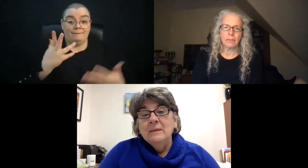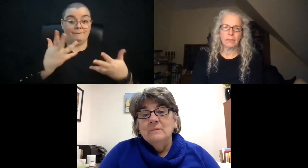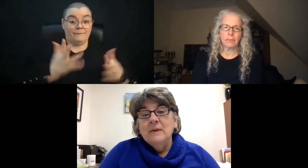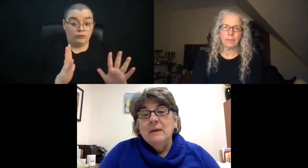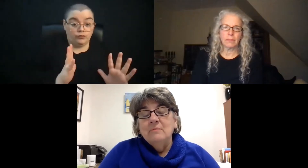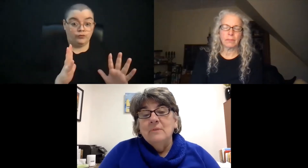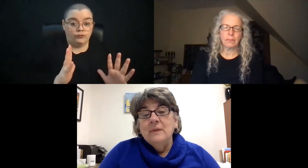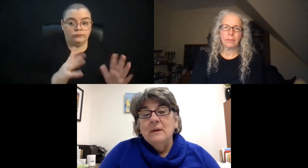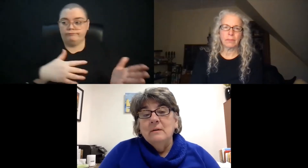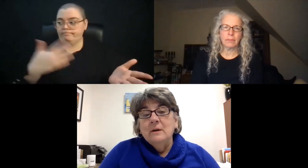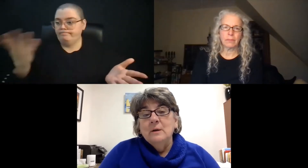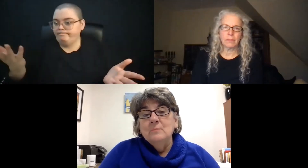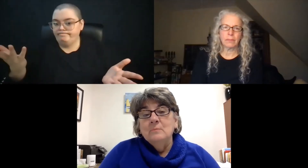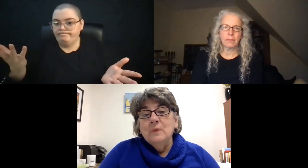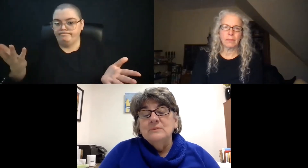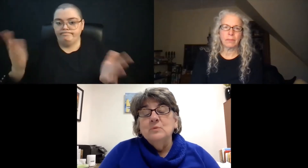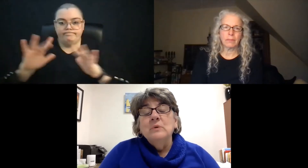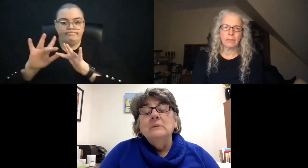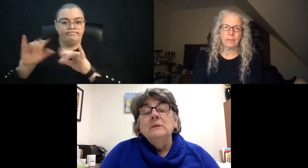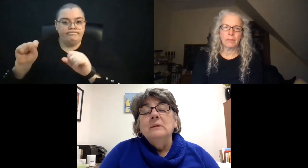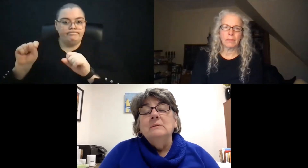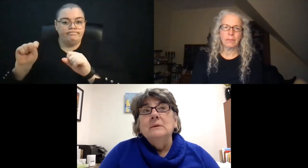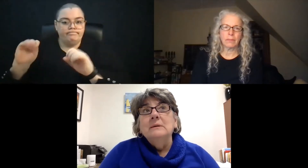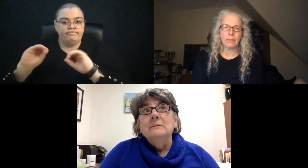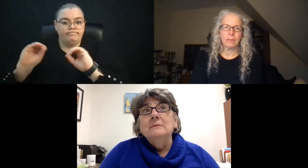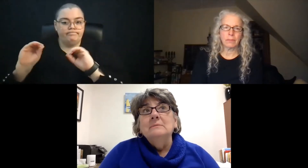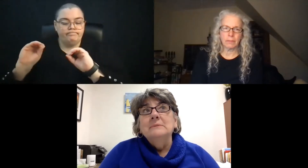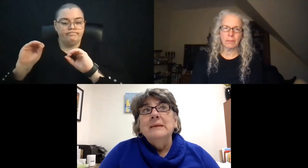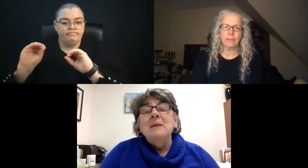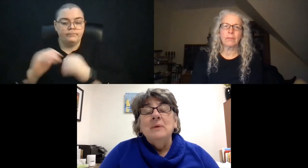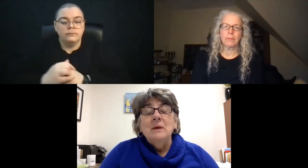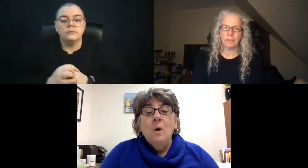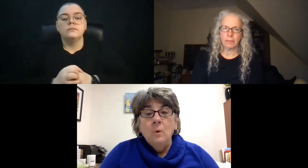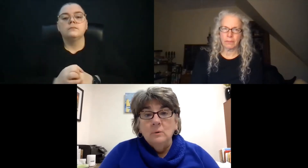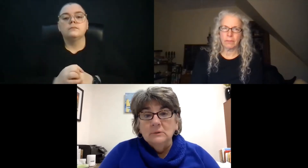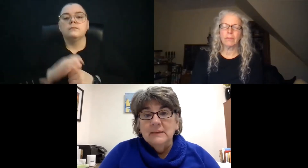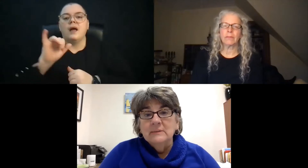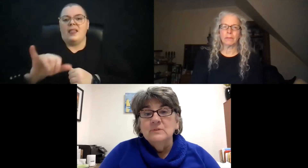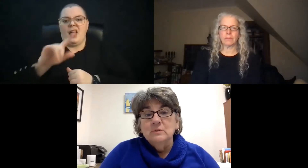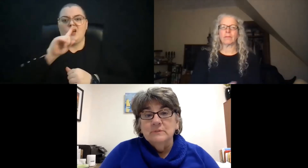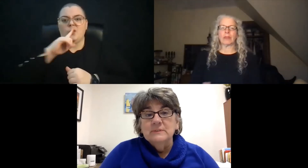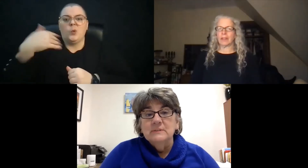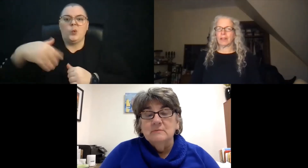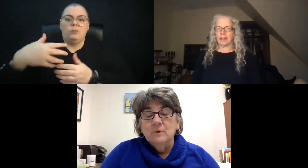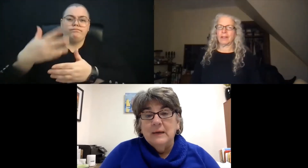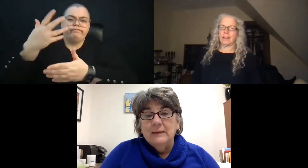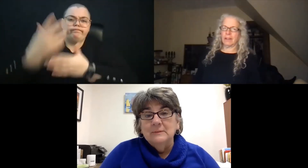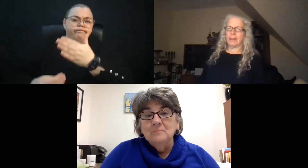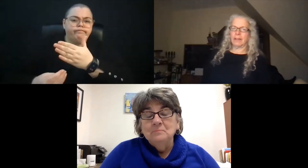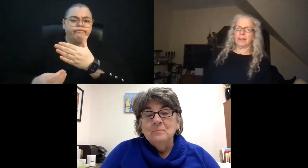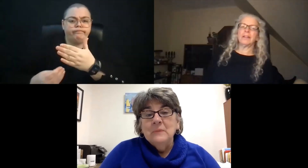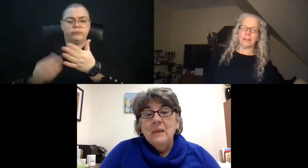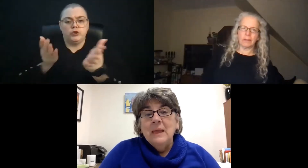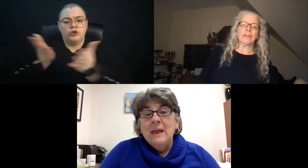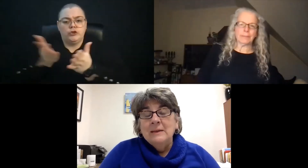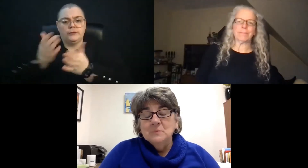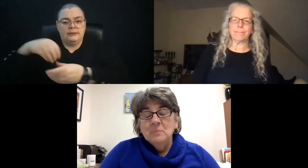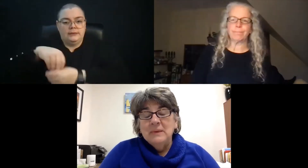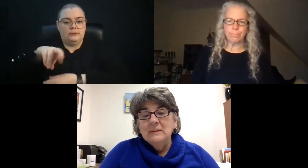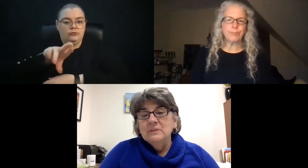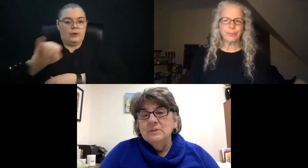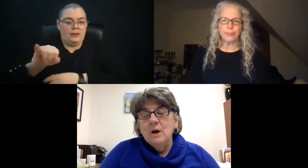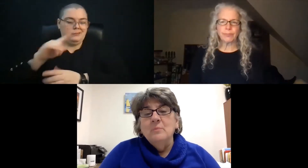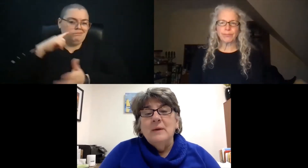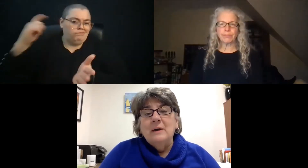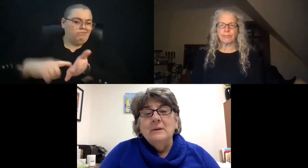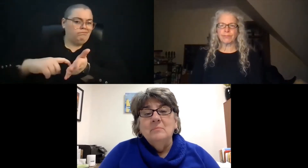And that there, that was a real gaping hole in services in Rhode Island. As we